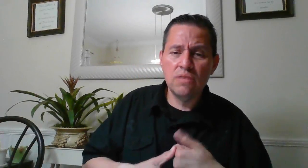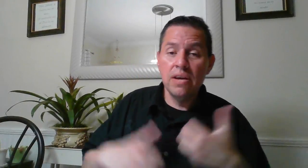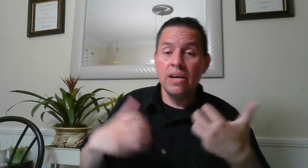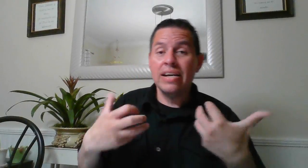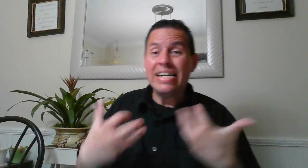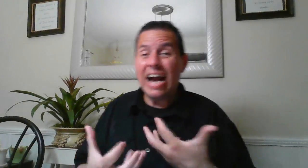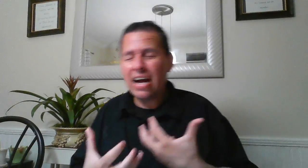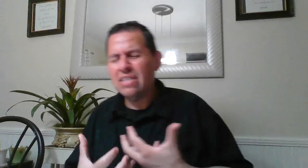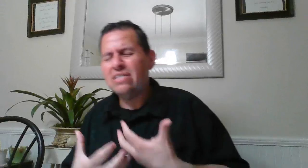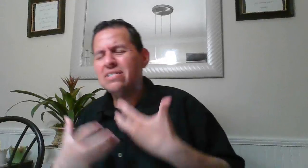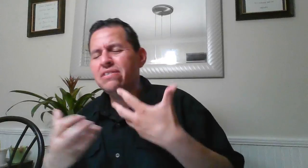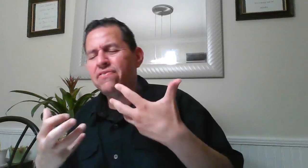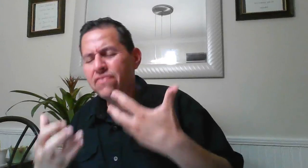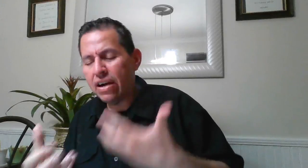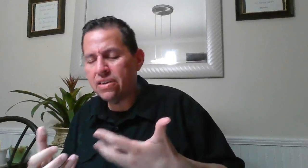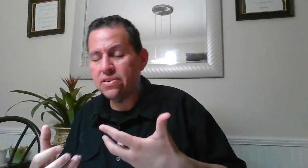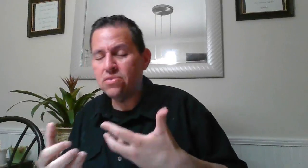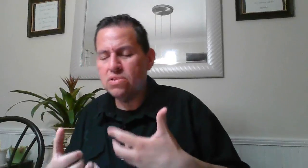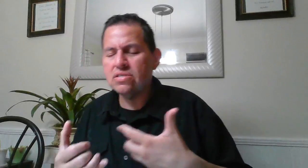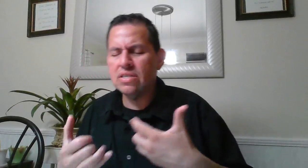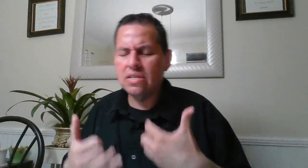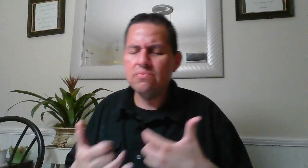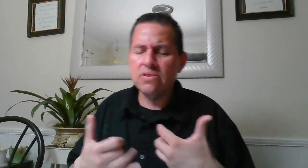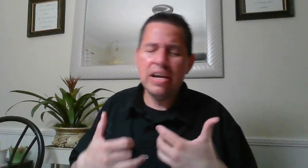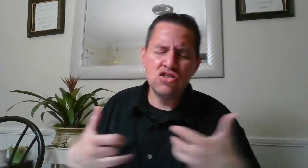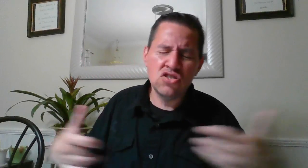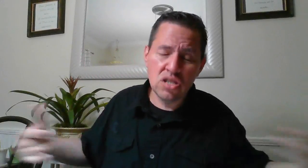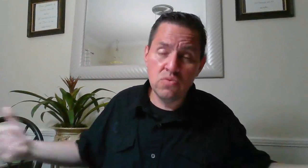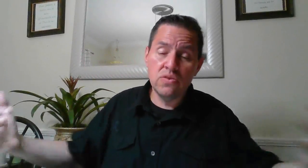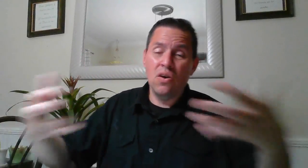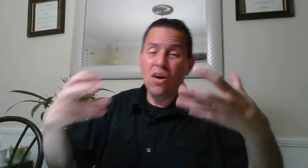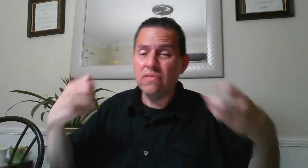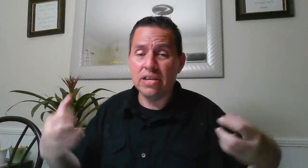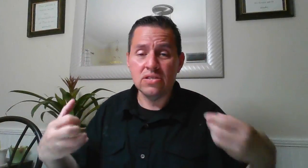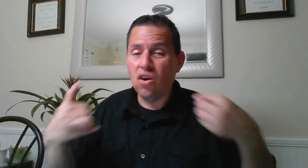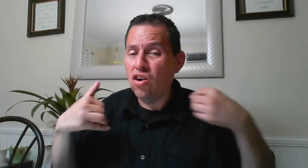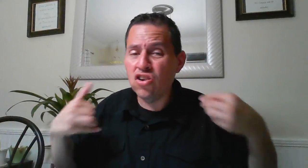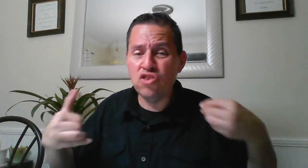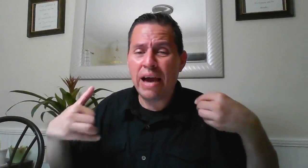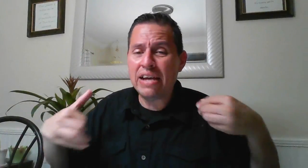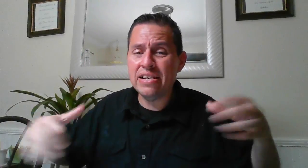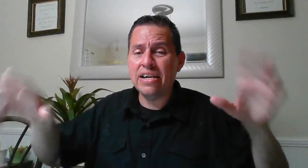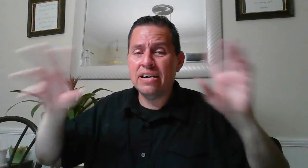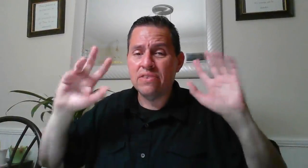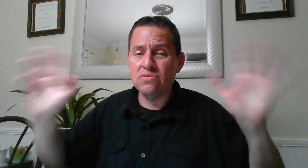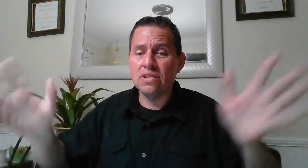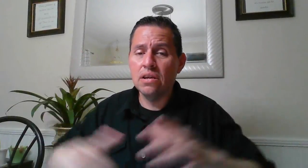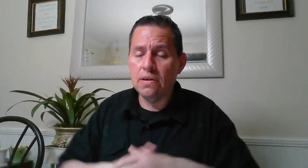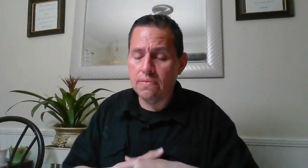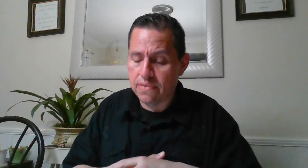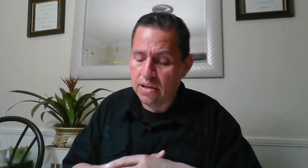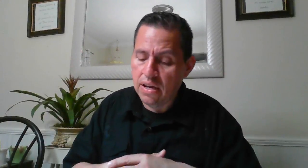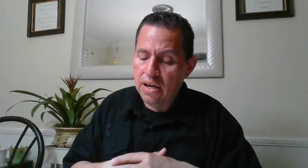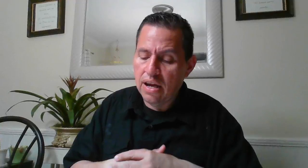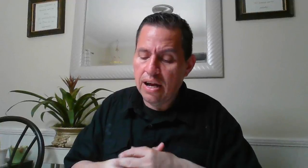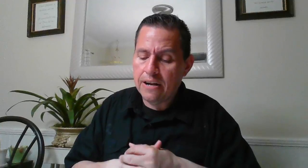god the father wants a deep relationship with all of us all humanity around the globe um